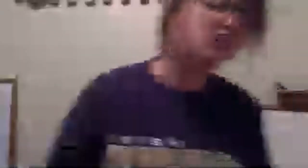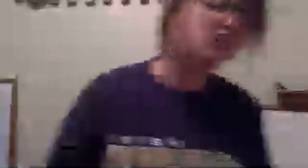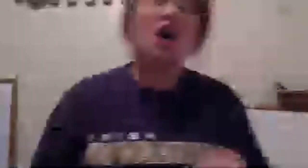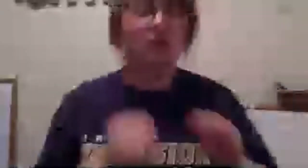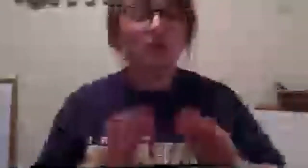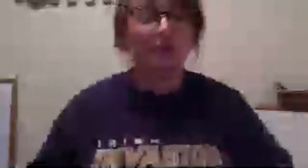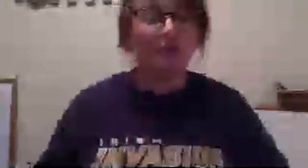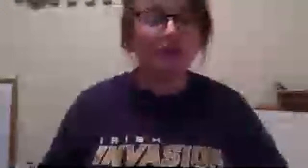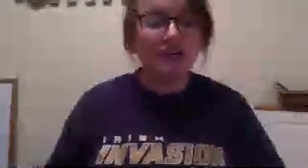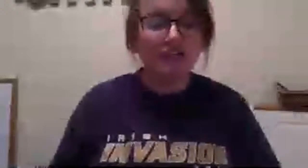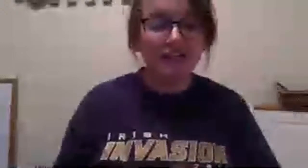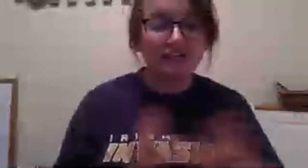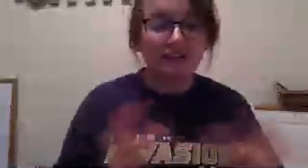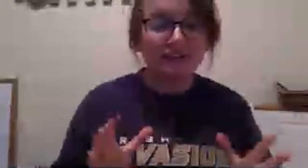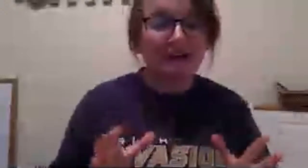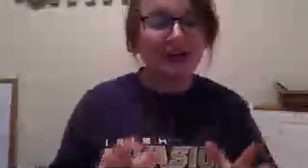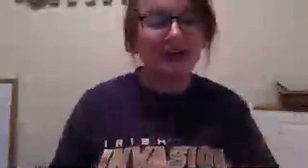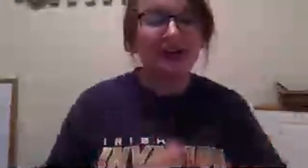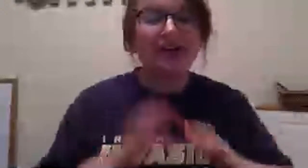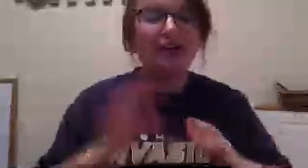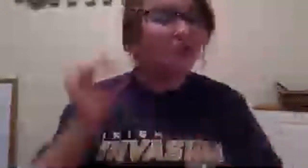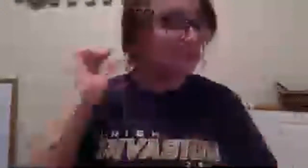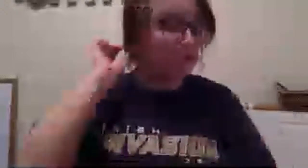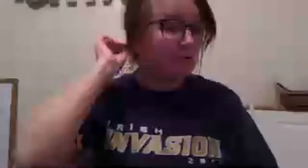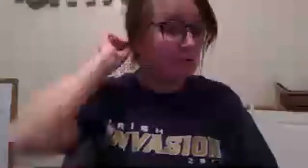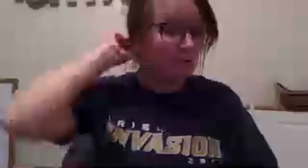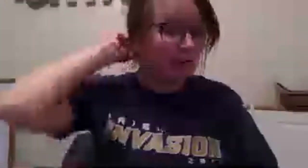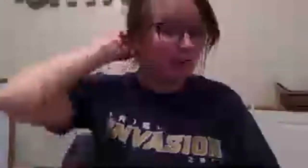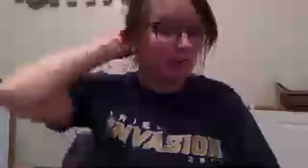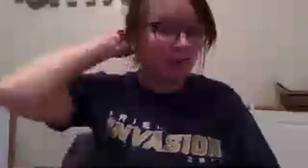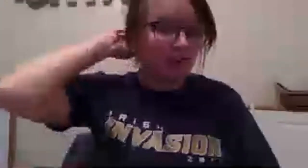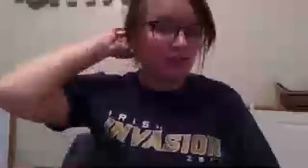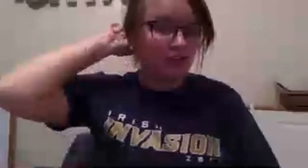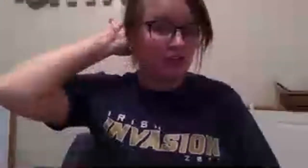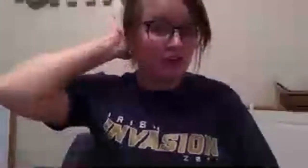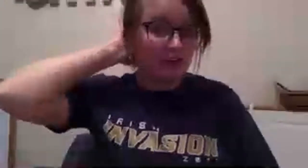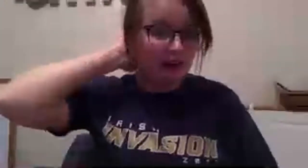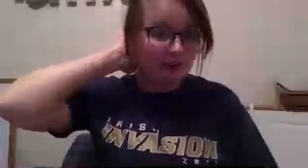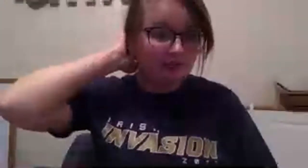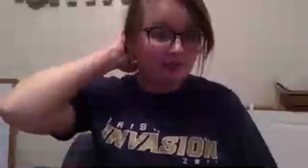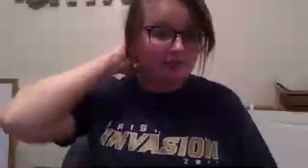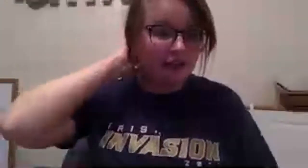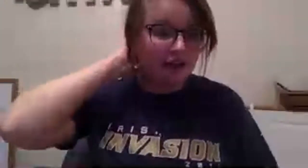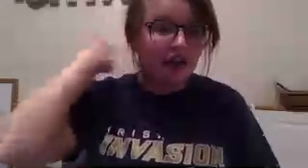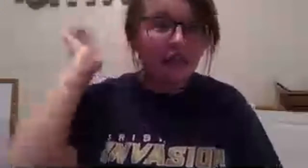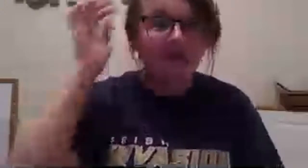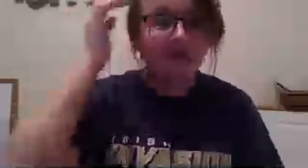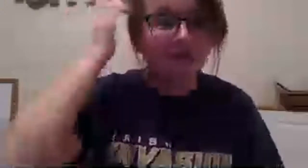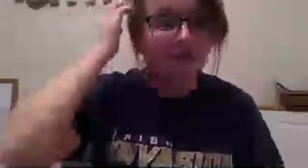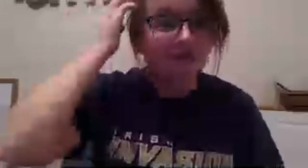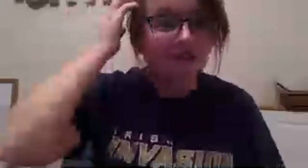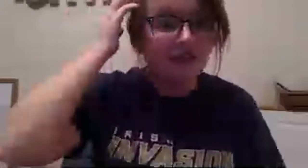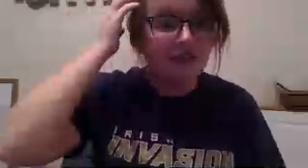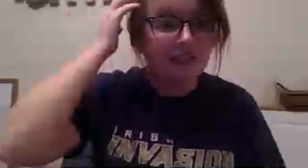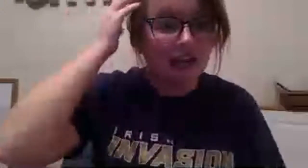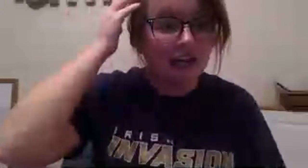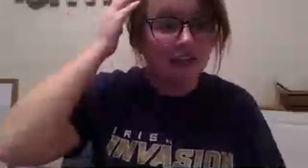saint thomas beckett super cool story learn more about him um yeah let's